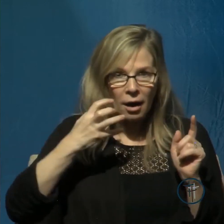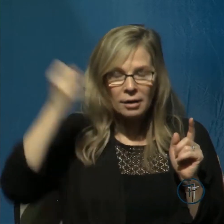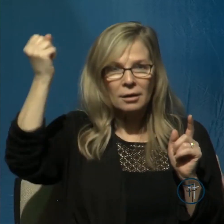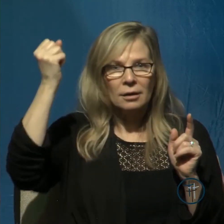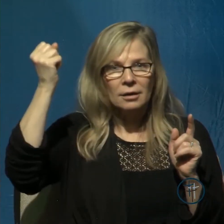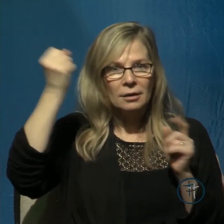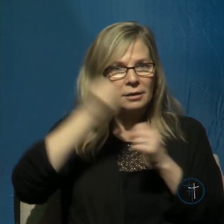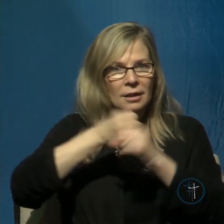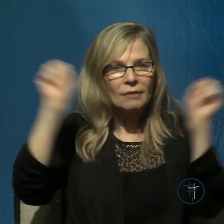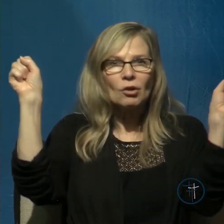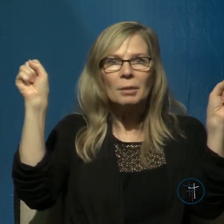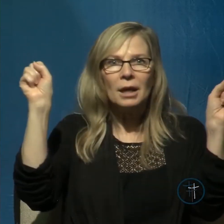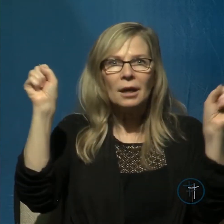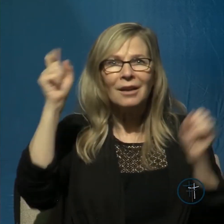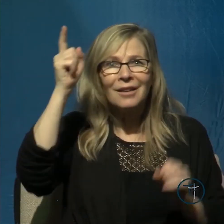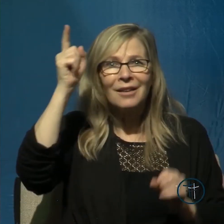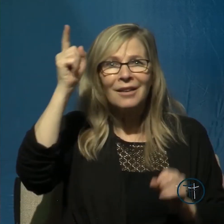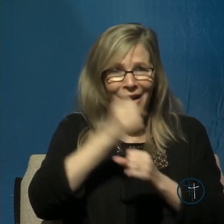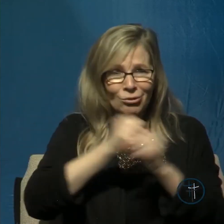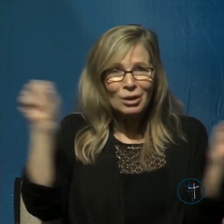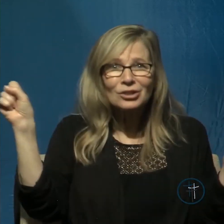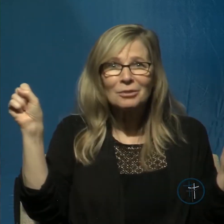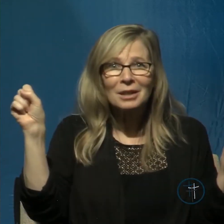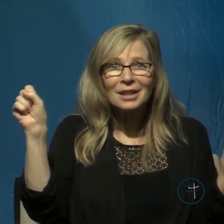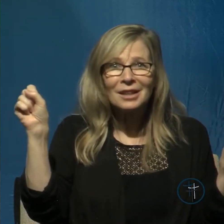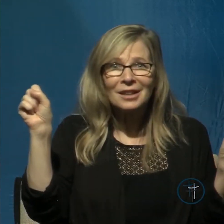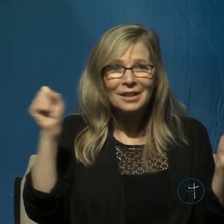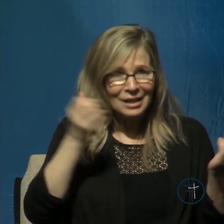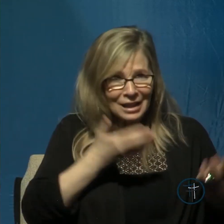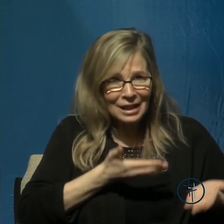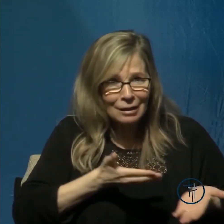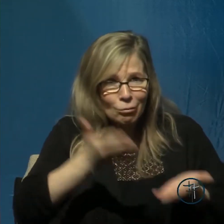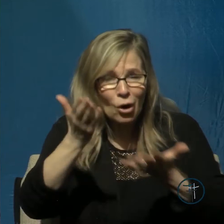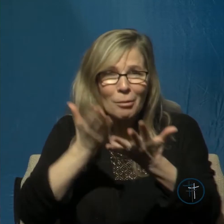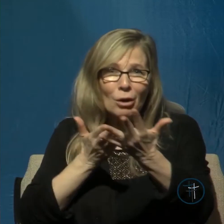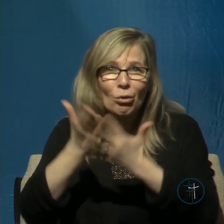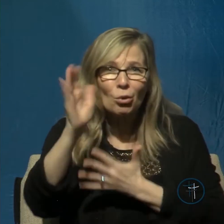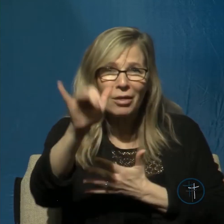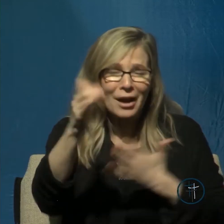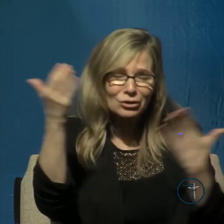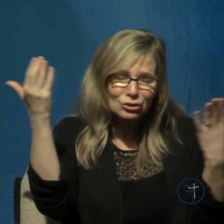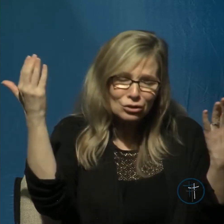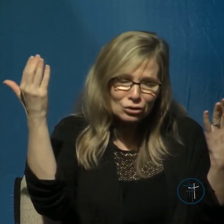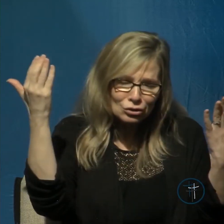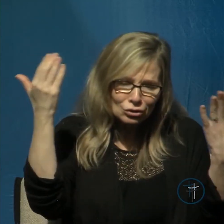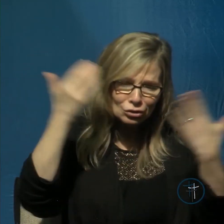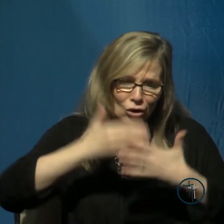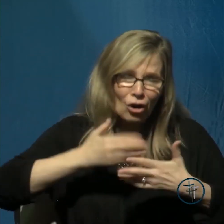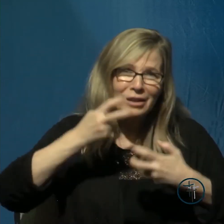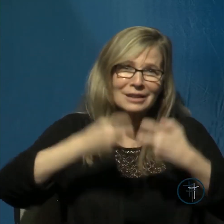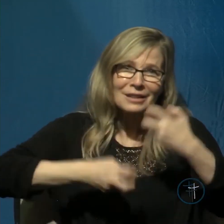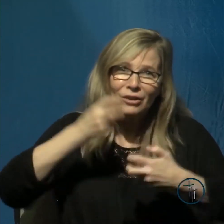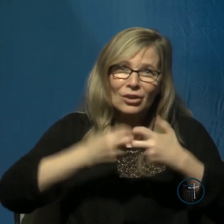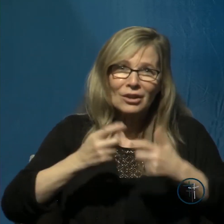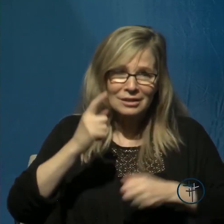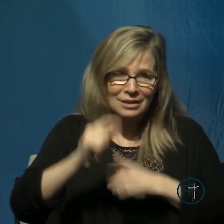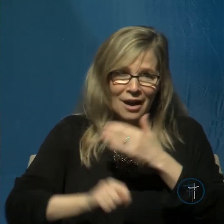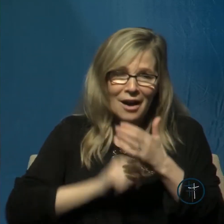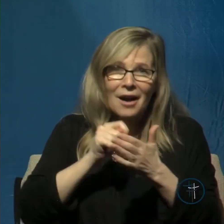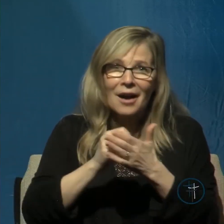God rescued me he brought me through that very dark and very difficult time in my life if you